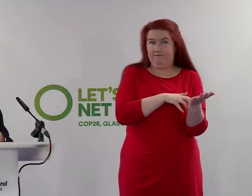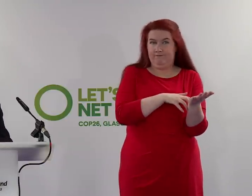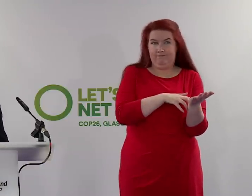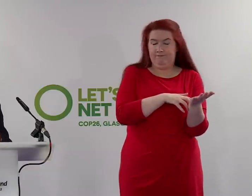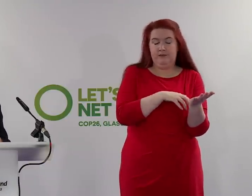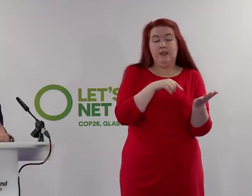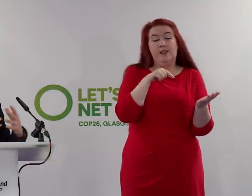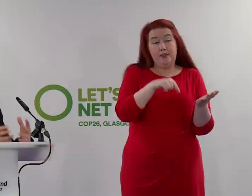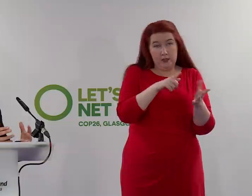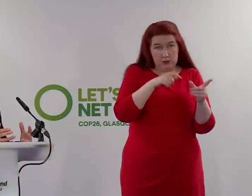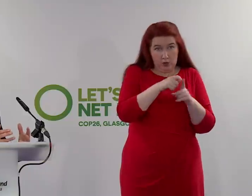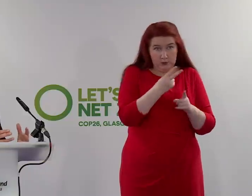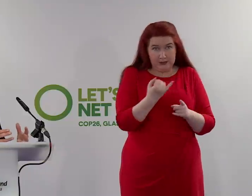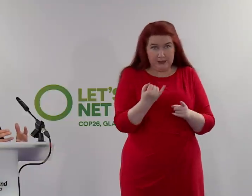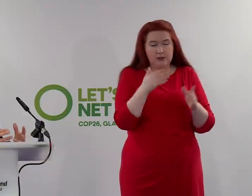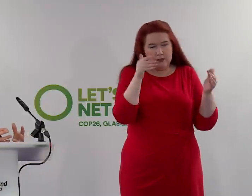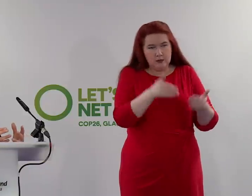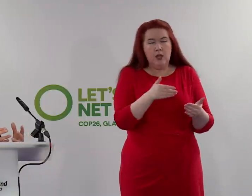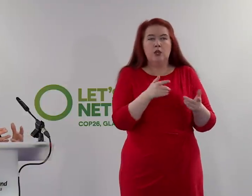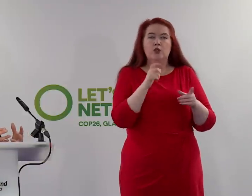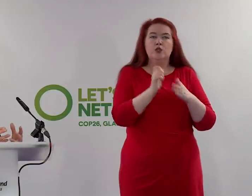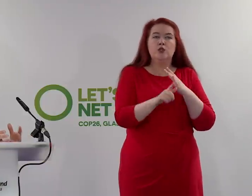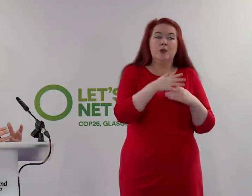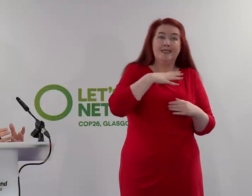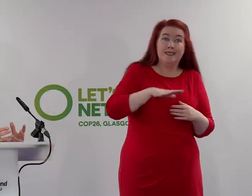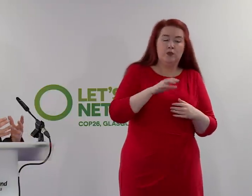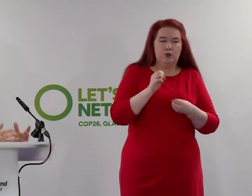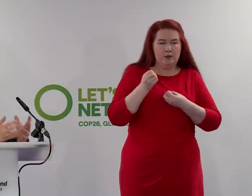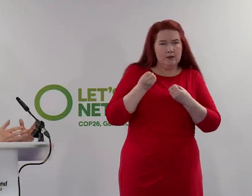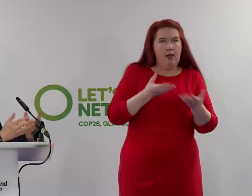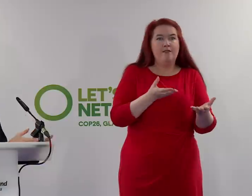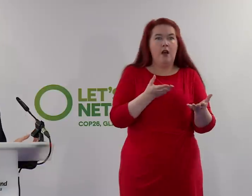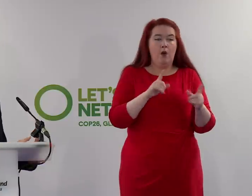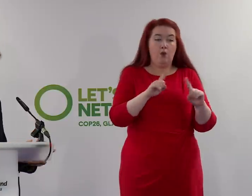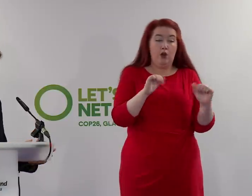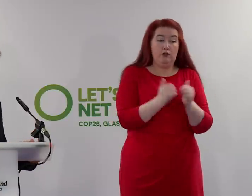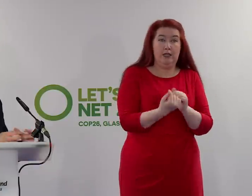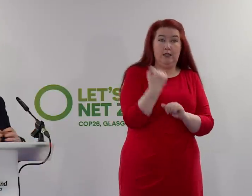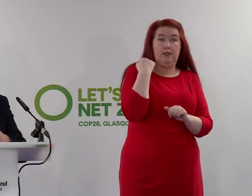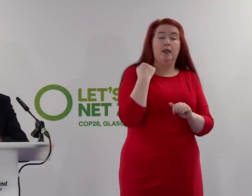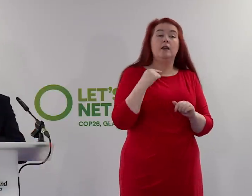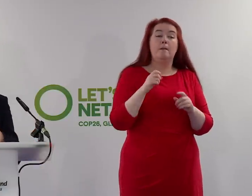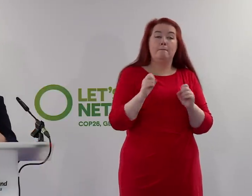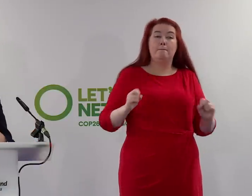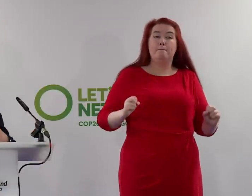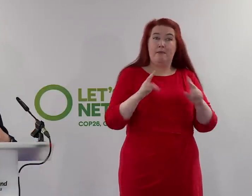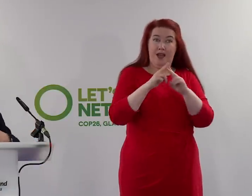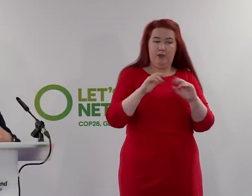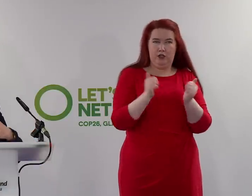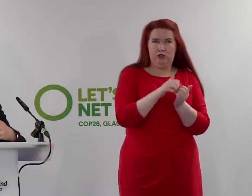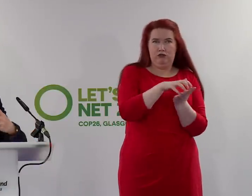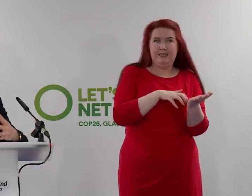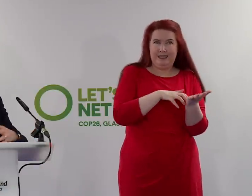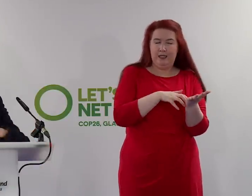doing what is required to deliver what was agreed in the Paris treaty. So it's not a COP that will